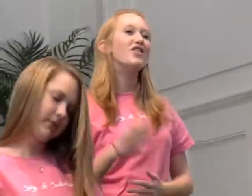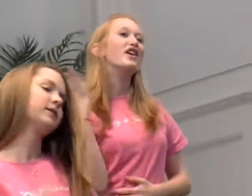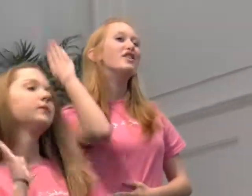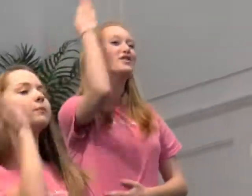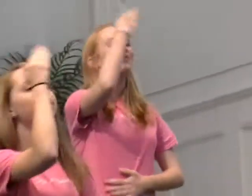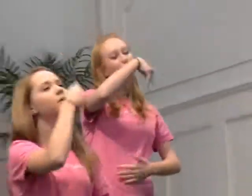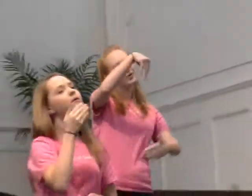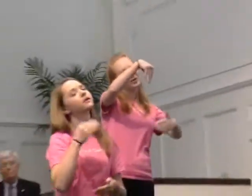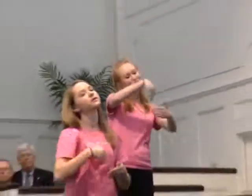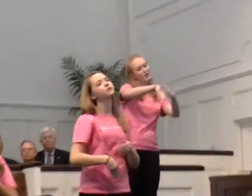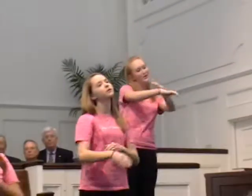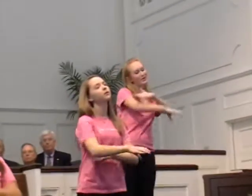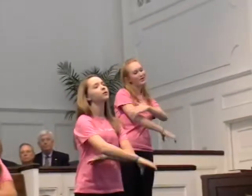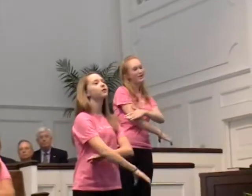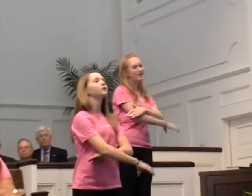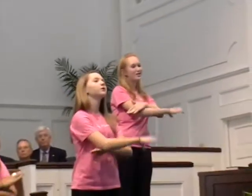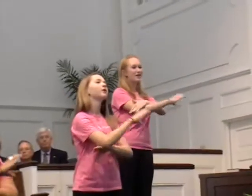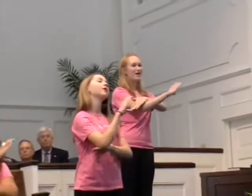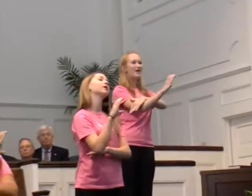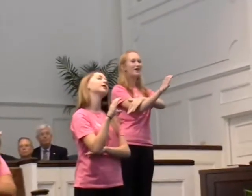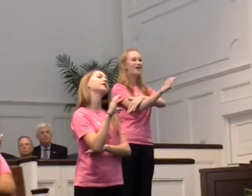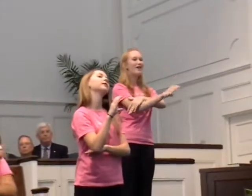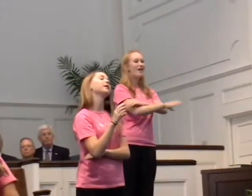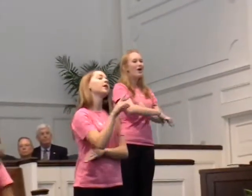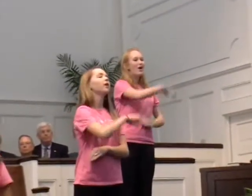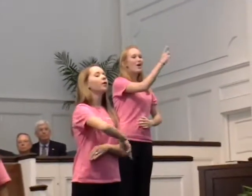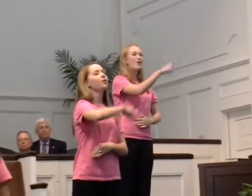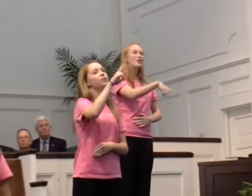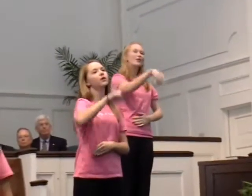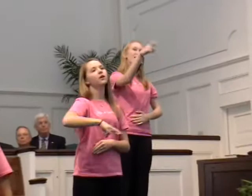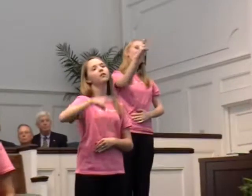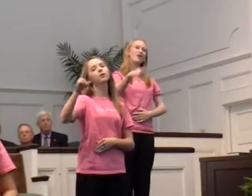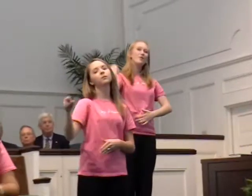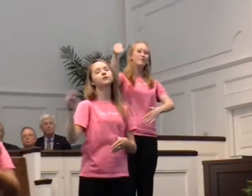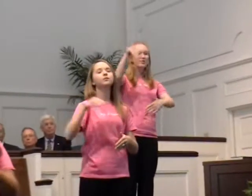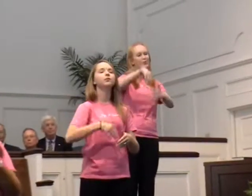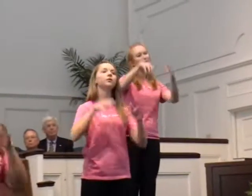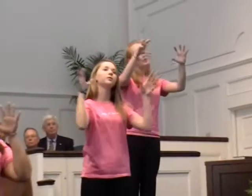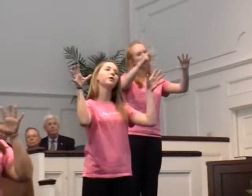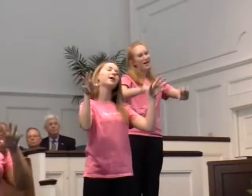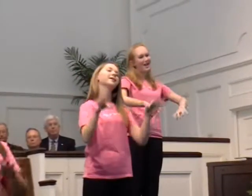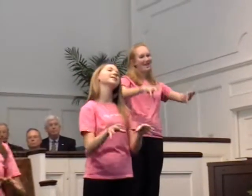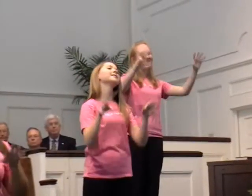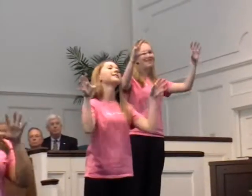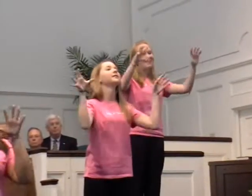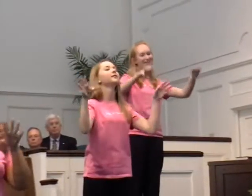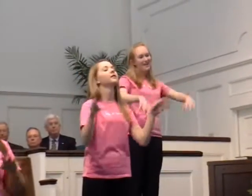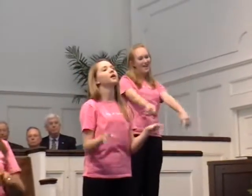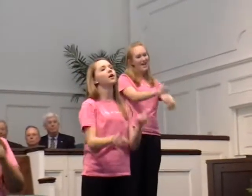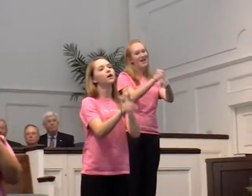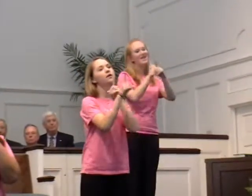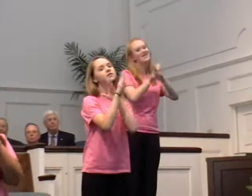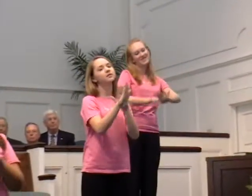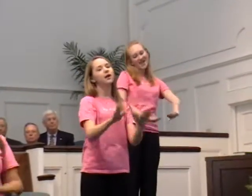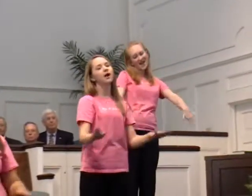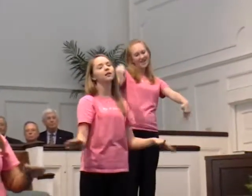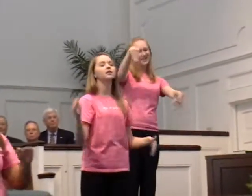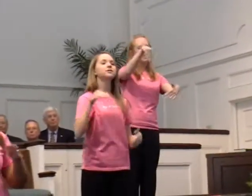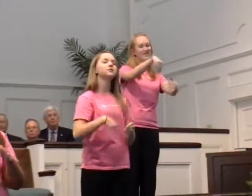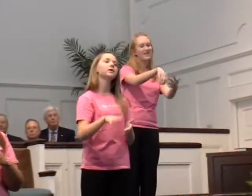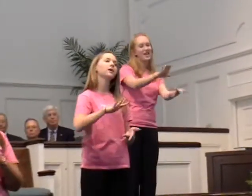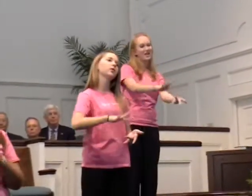There's a beauty to the dawn, a rhythm to the rain, a